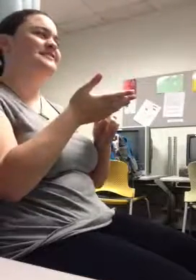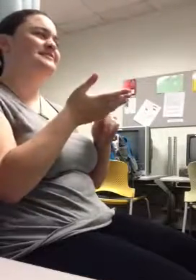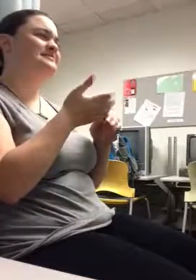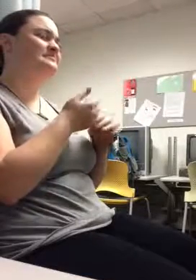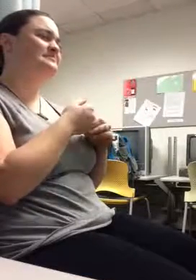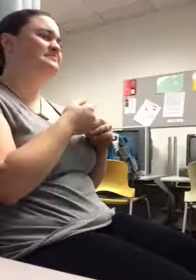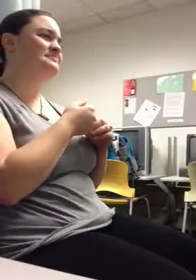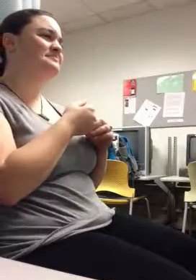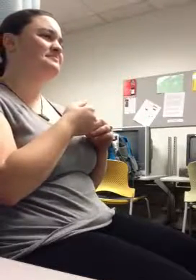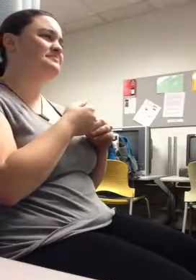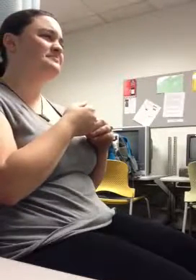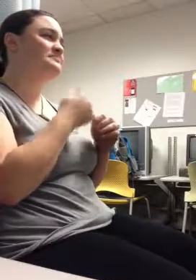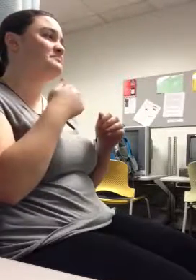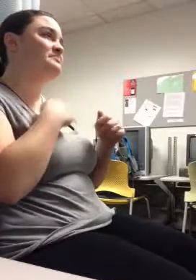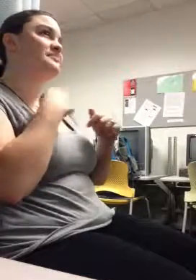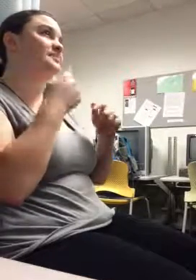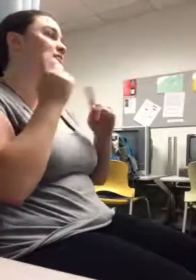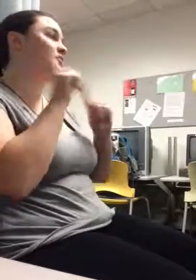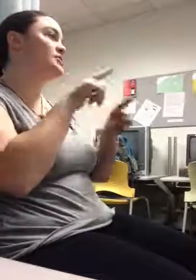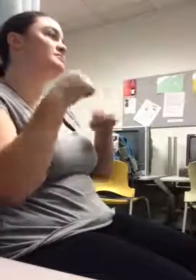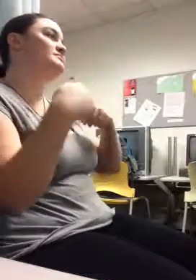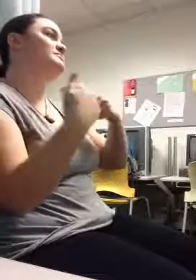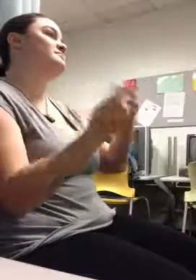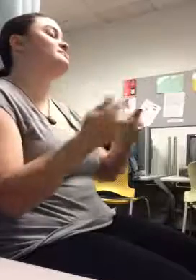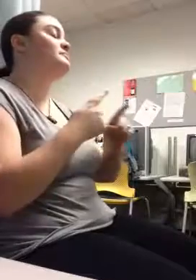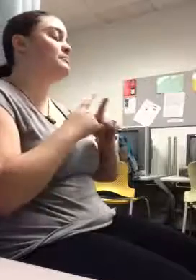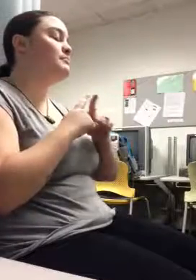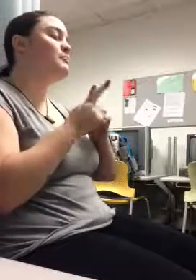I haven't been since, but I know we will be going again.